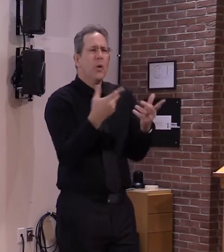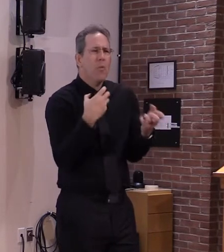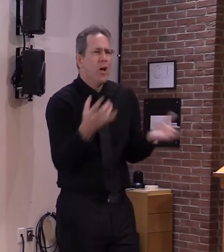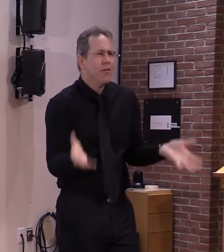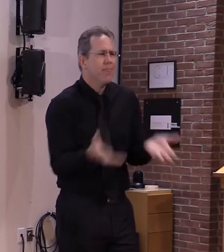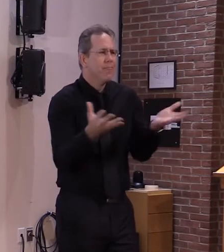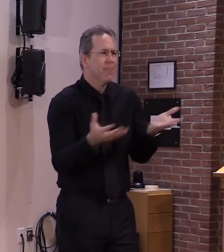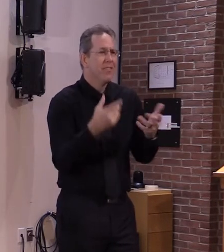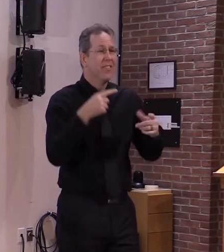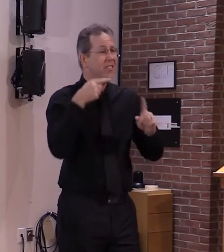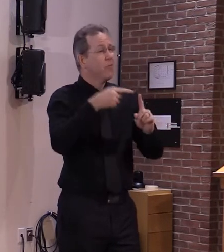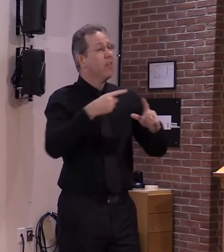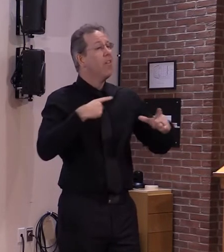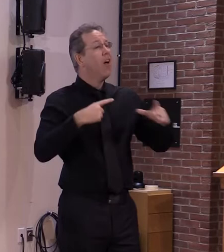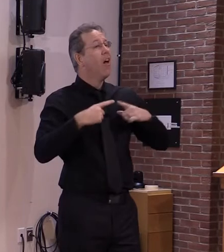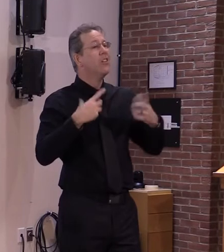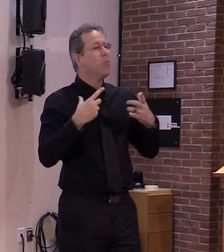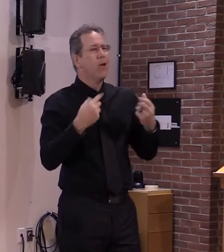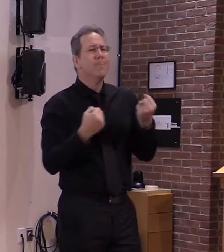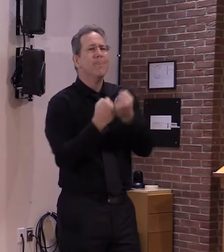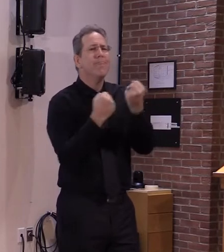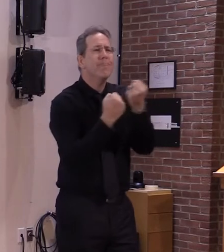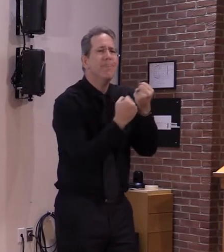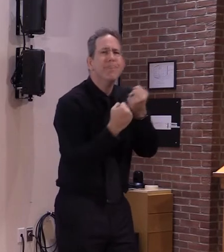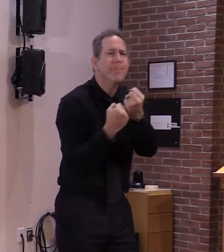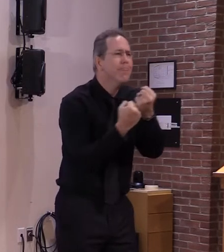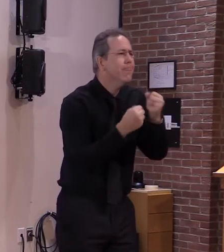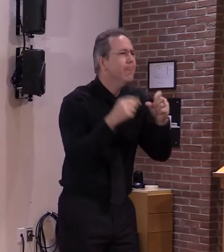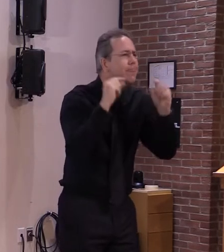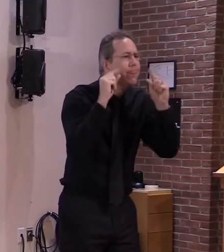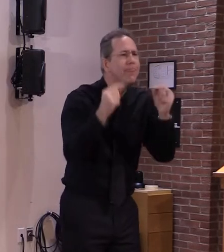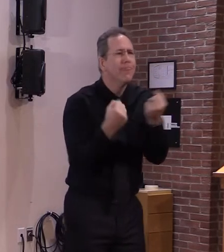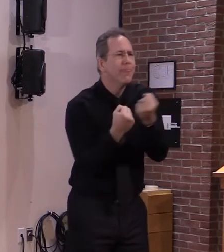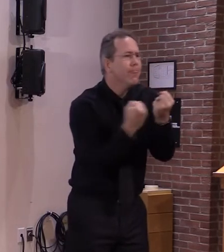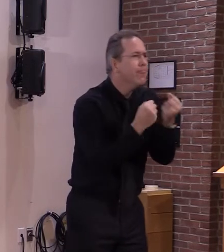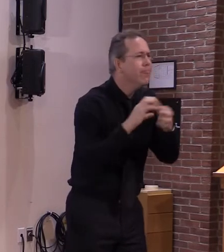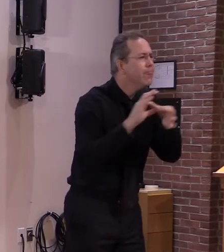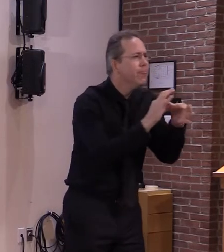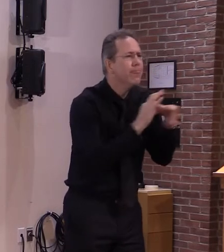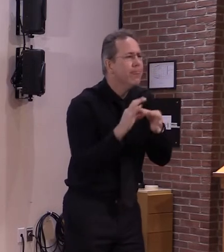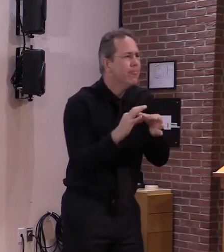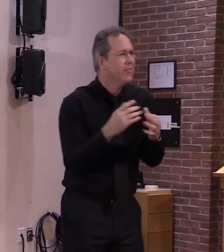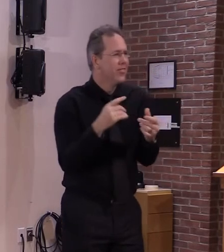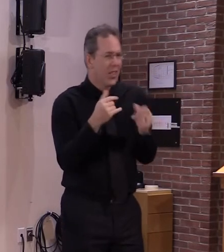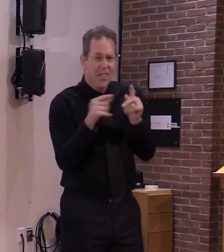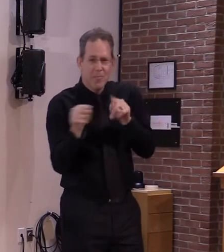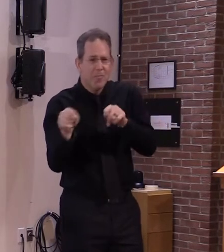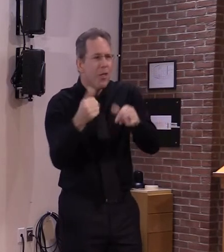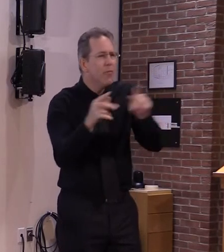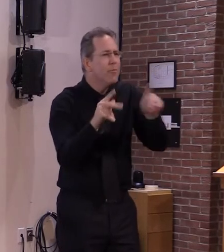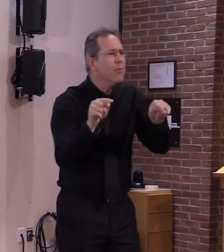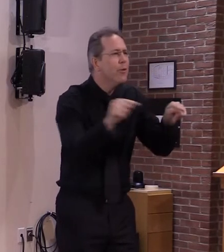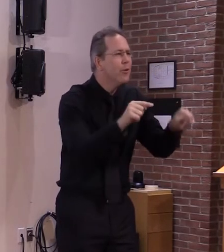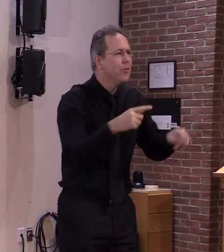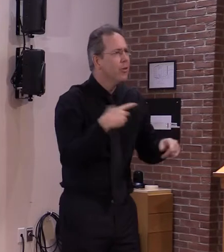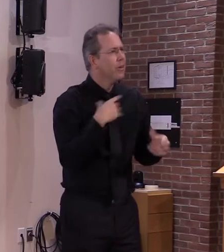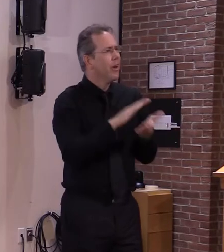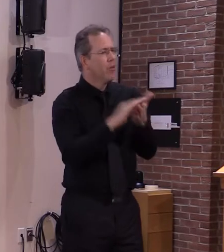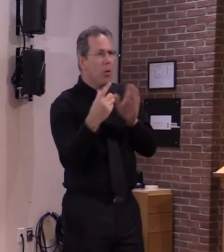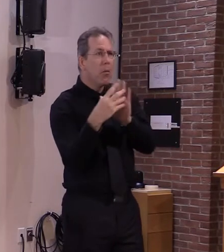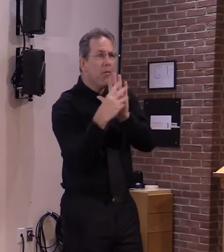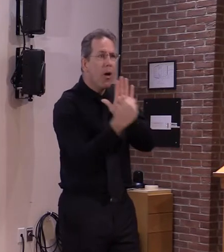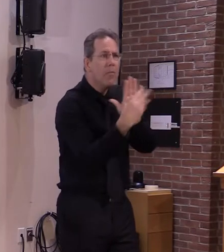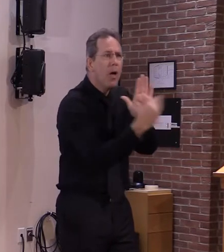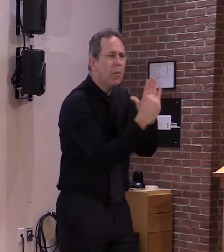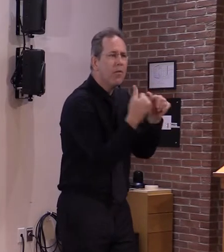kindness are contagious but in a good way so I want to thank the greenos and Margo and to the